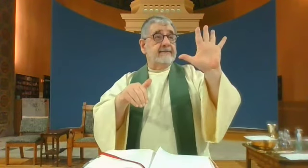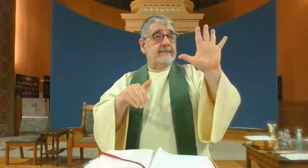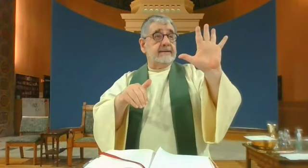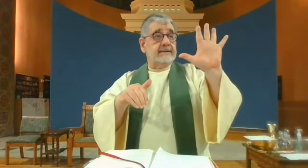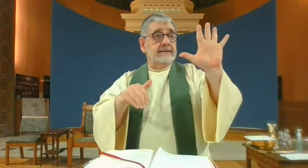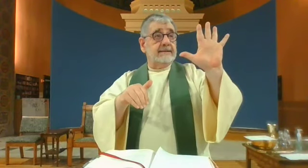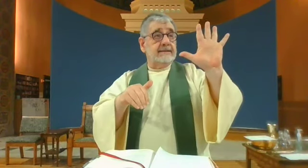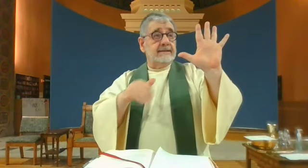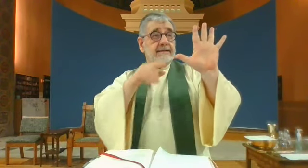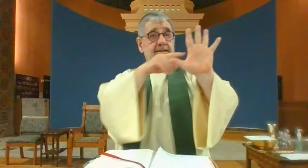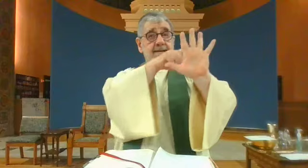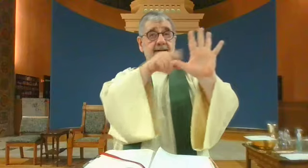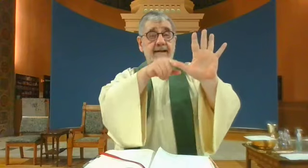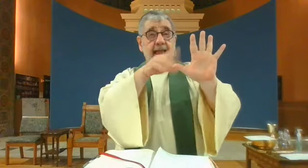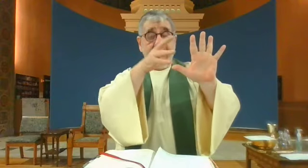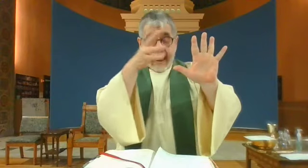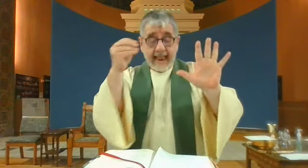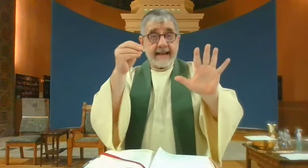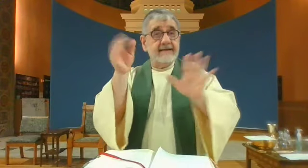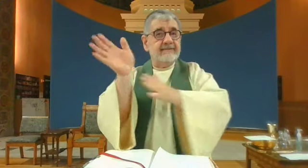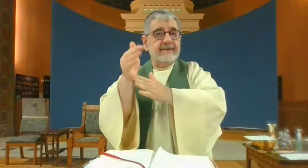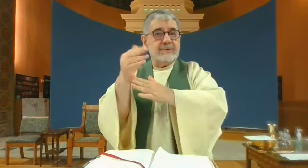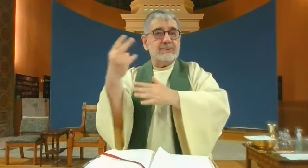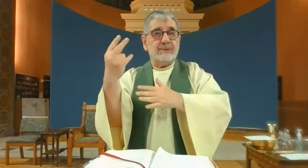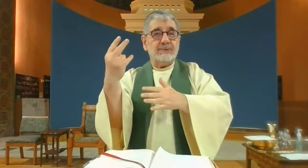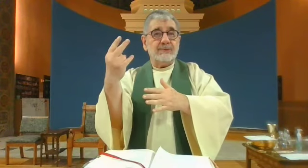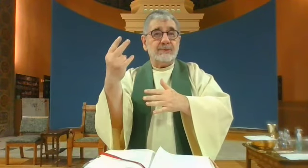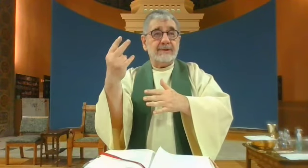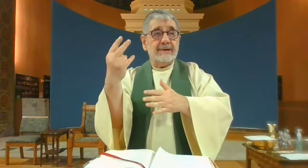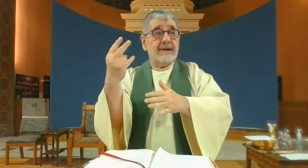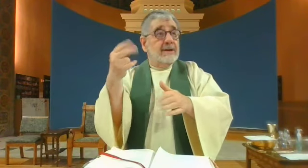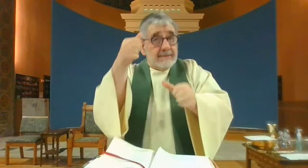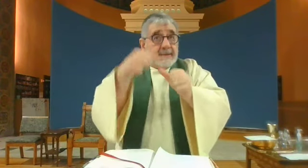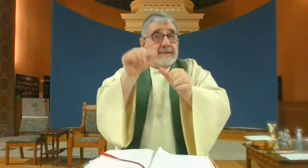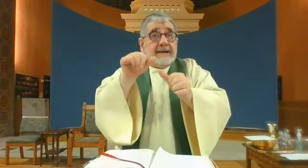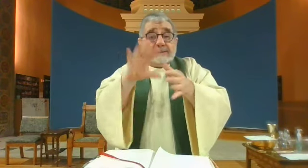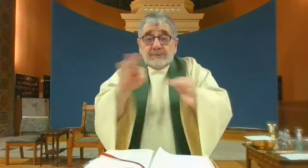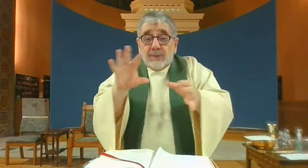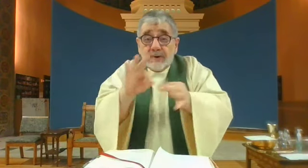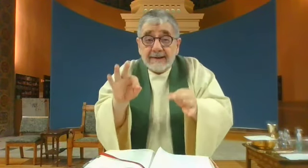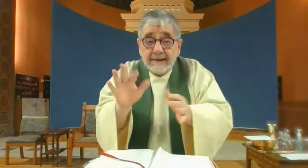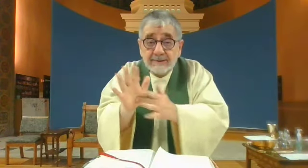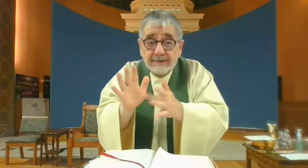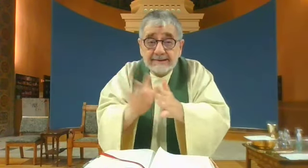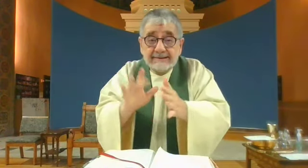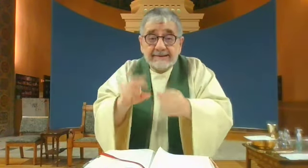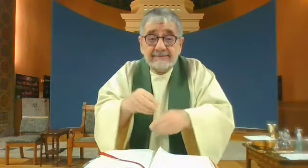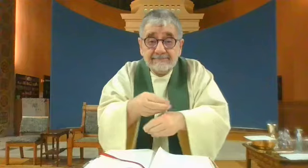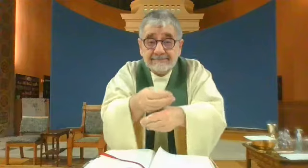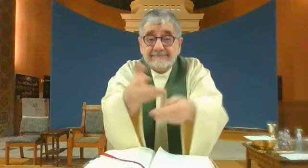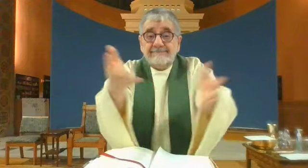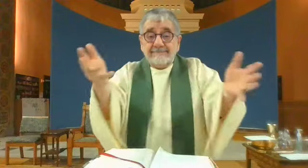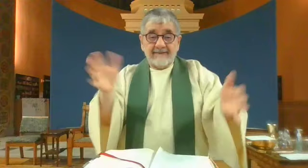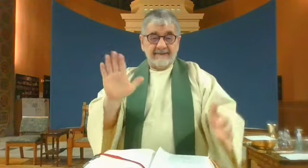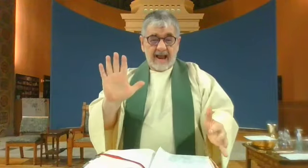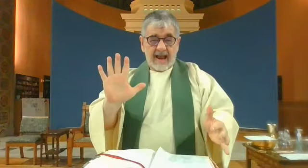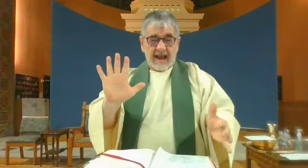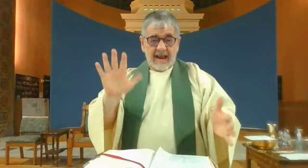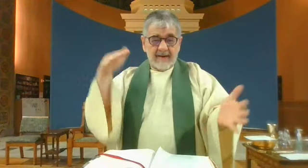it shows the five loaves of bread and the fish, the two fish. Remember that story? Jesus